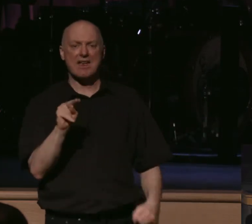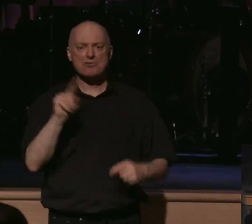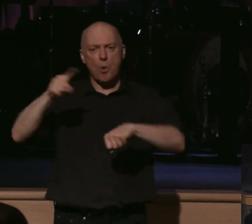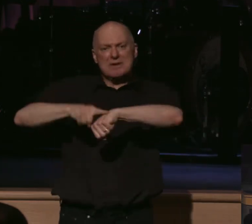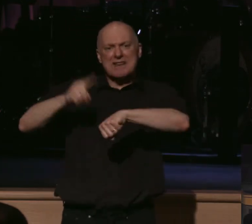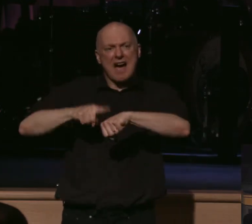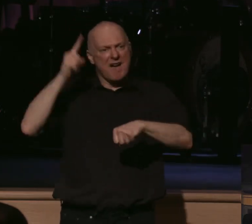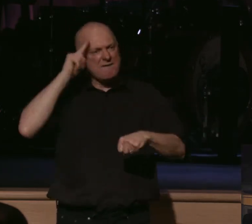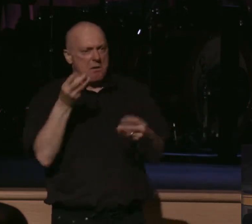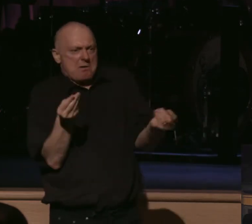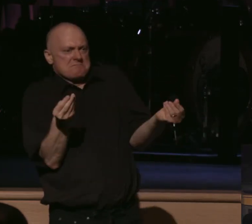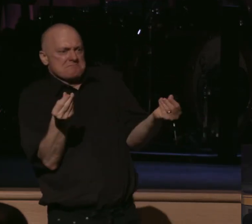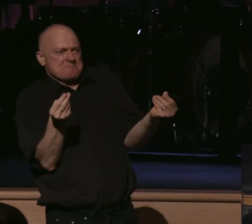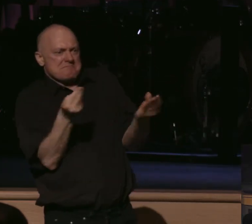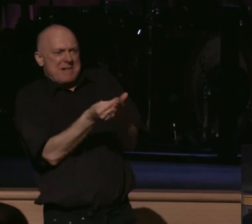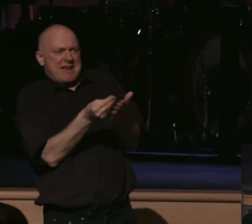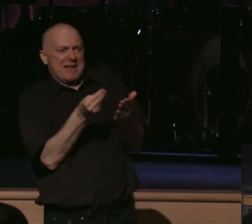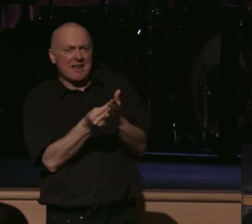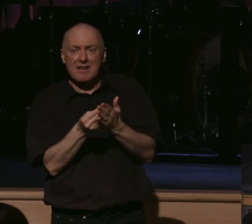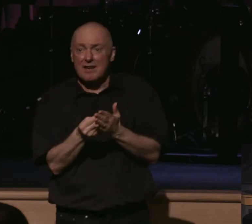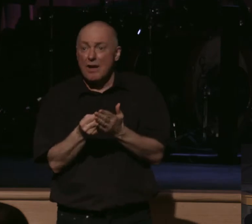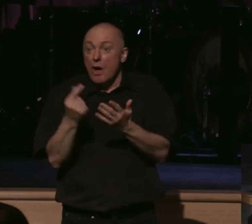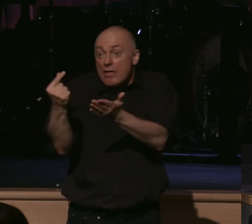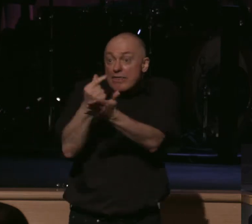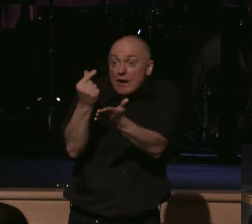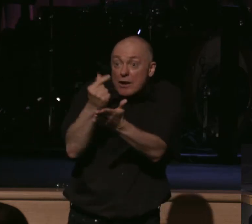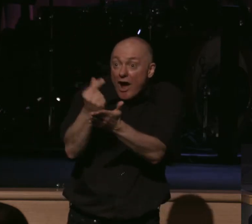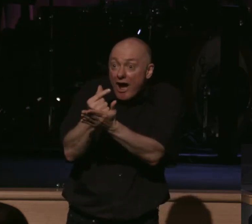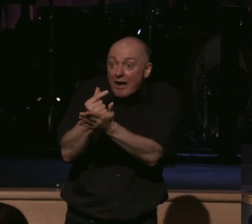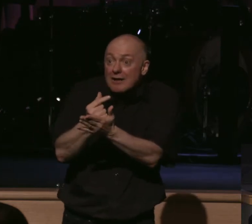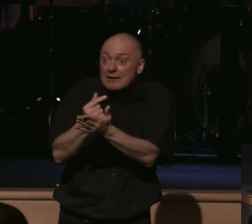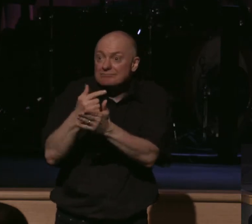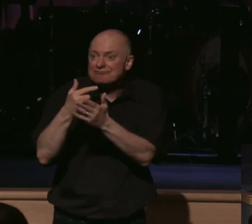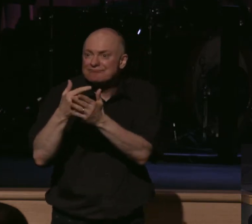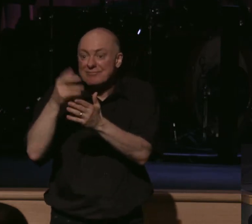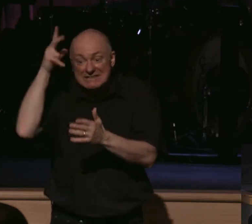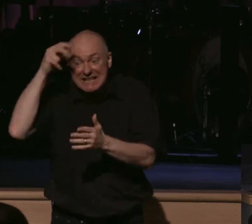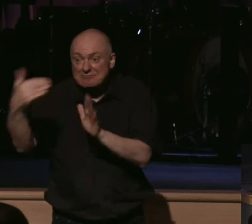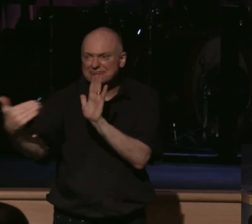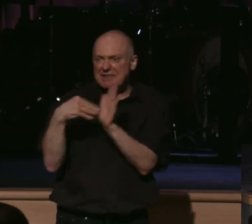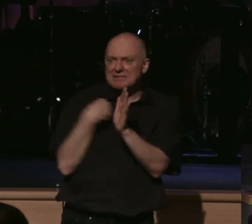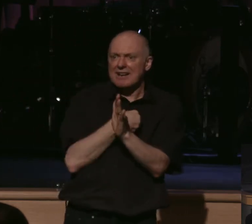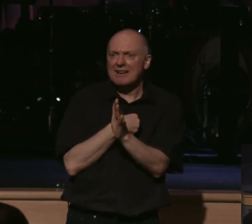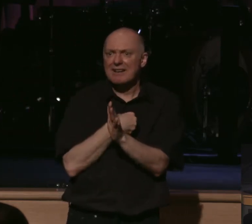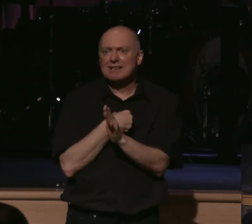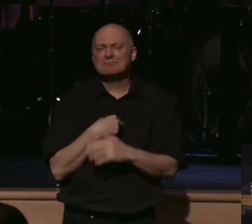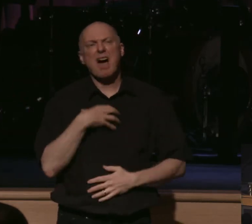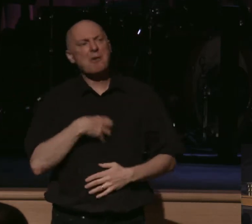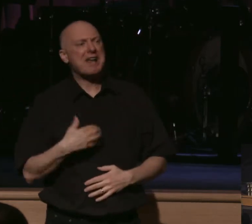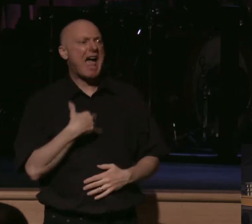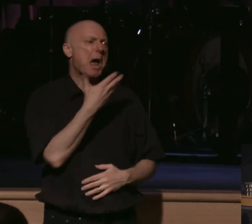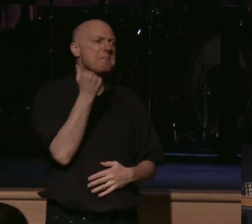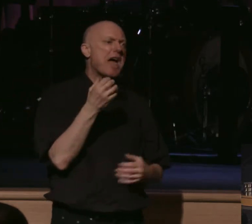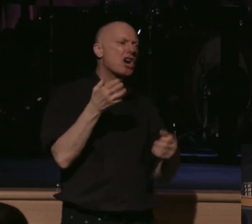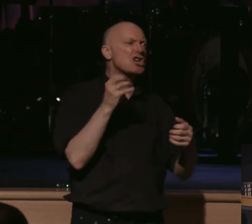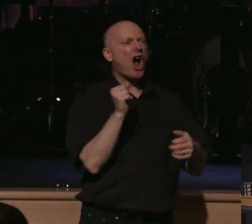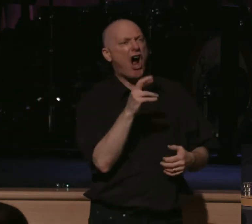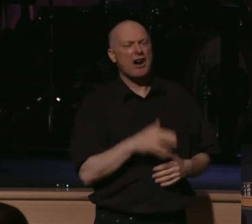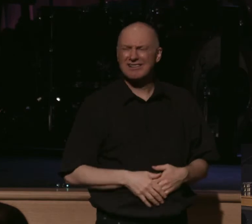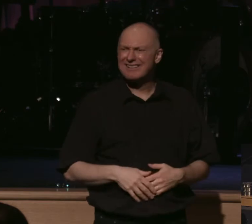materialism when the opposition comes in and the gospel is at stake and to preach this, you don't have time to say, oh, I wish I had a better car, better car, better car, when you're